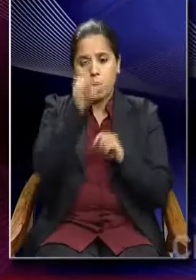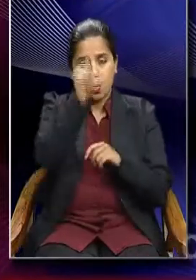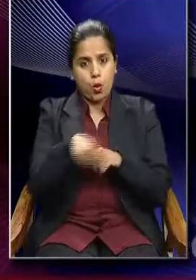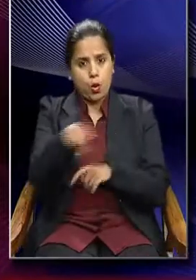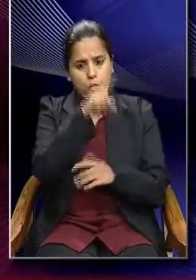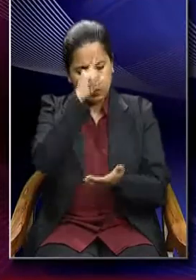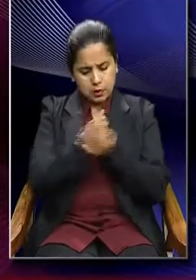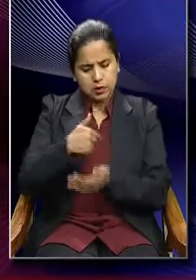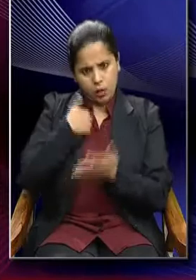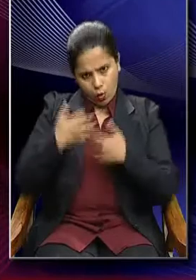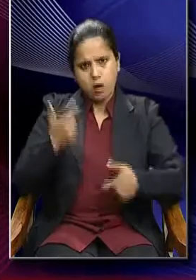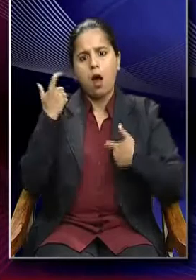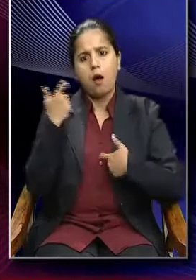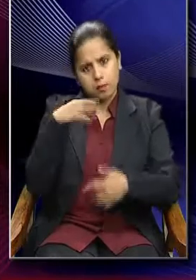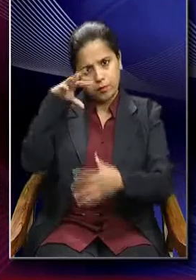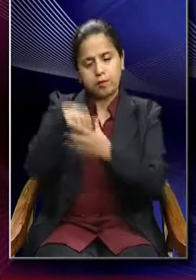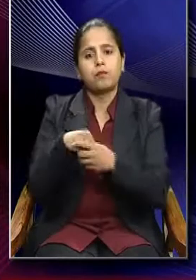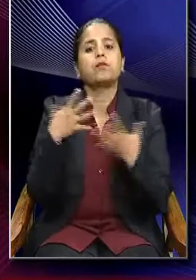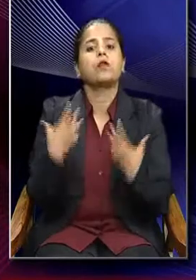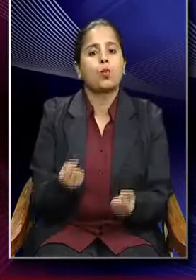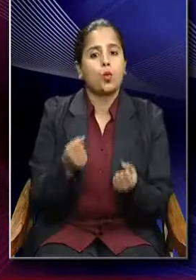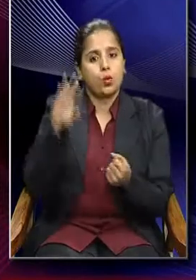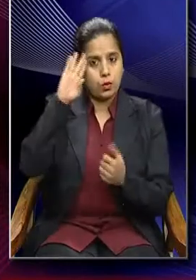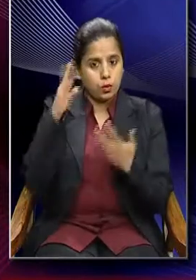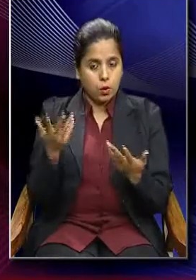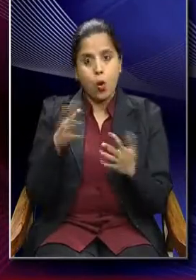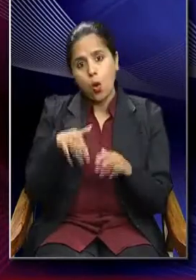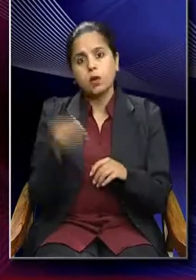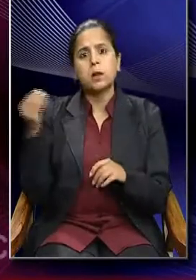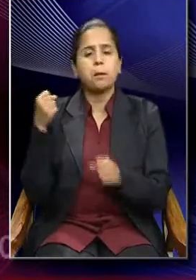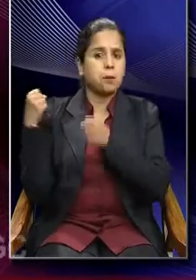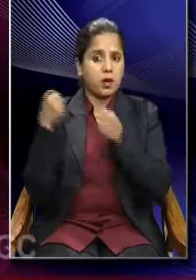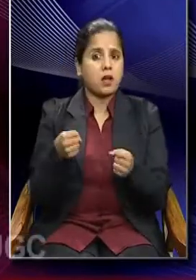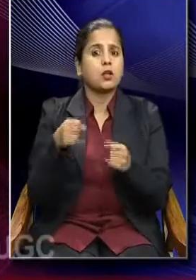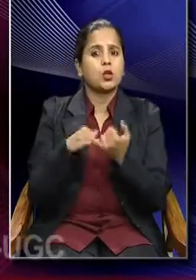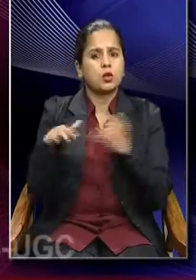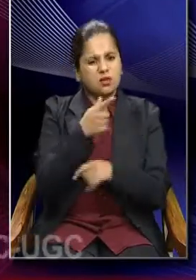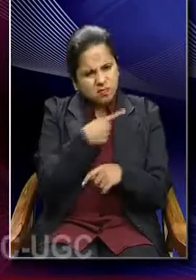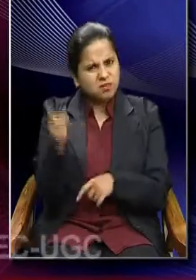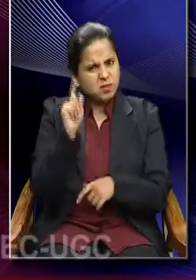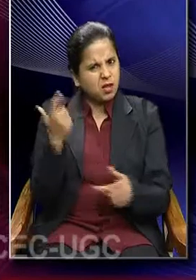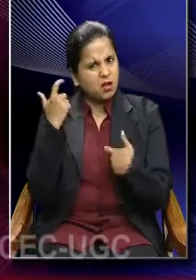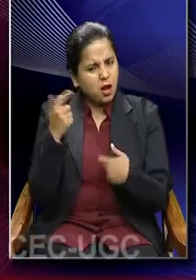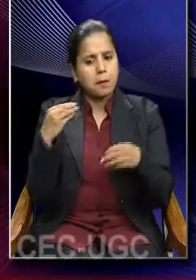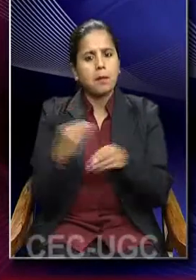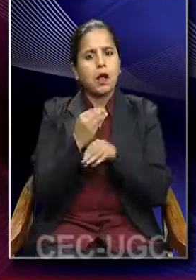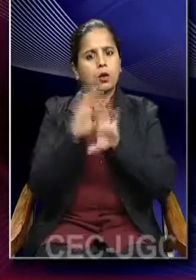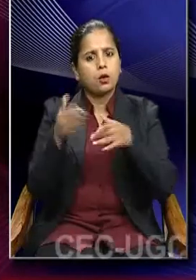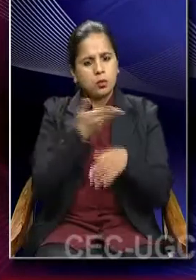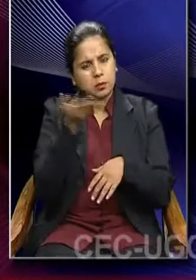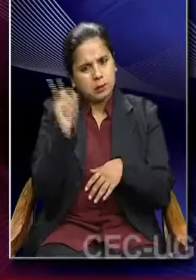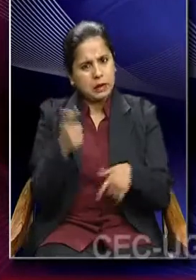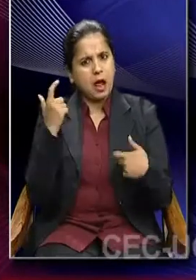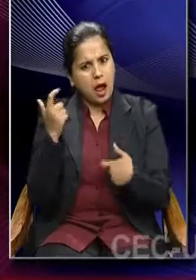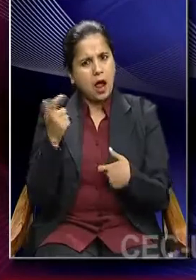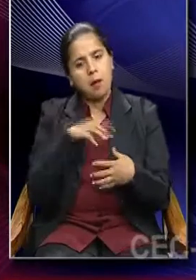decision, it could also be a pressure from the society, from peer group to be a part